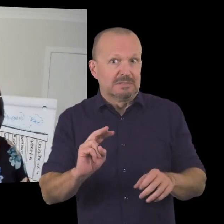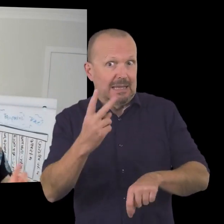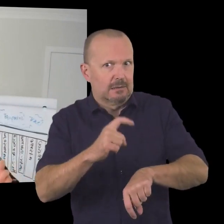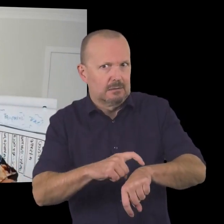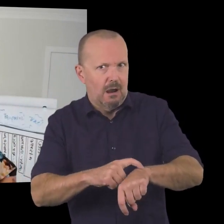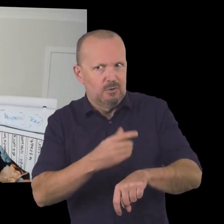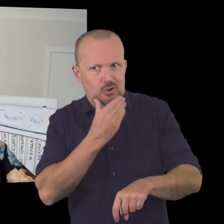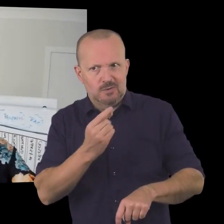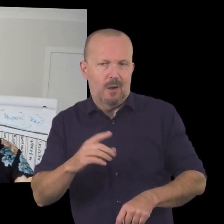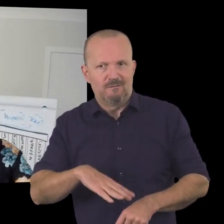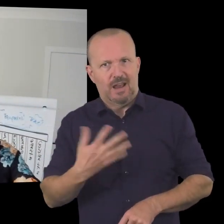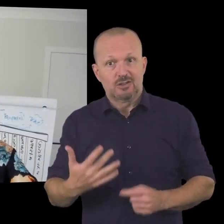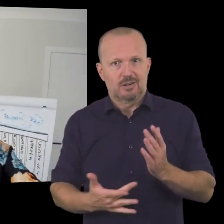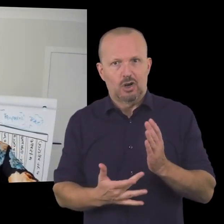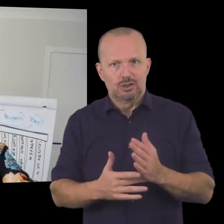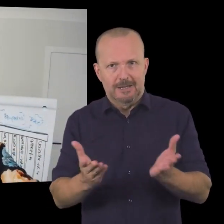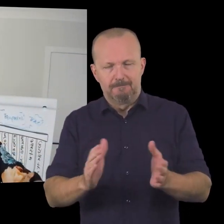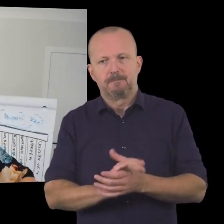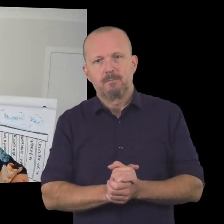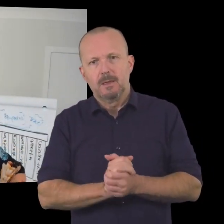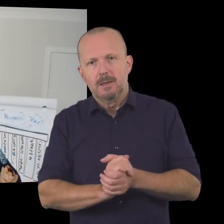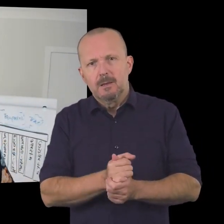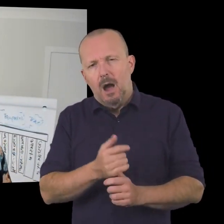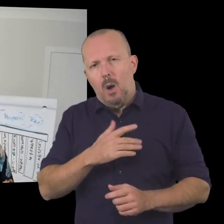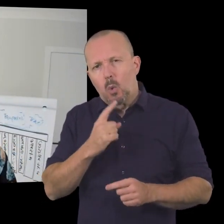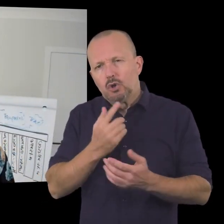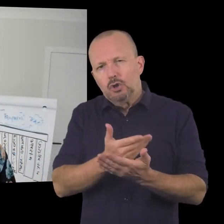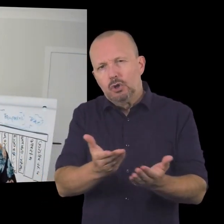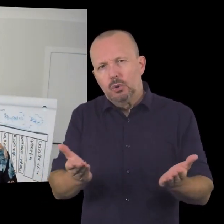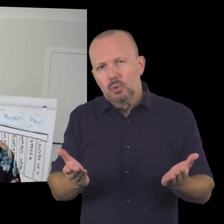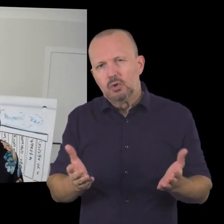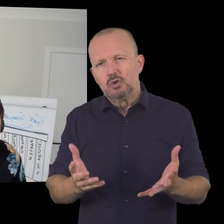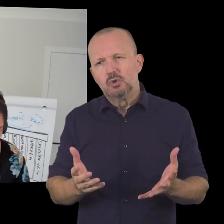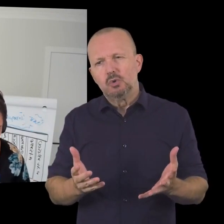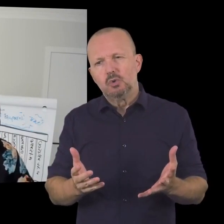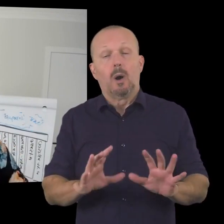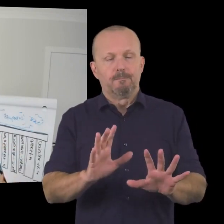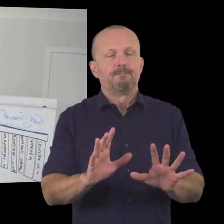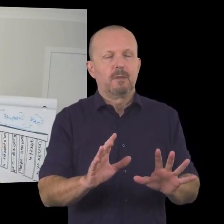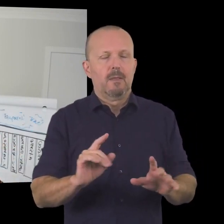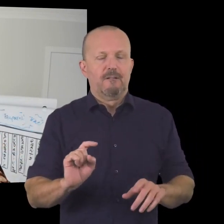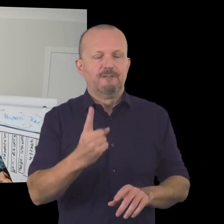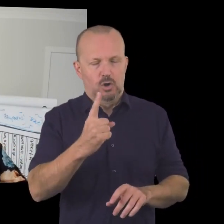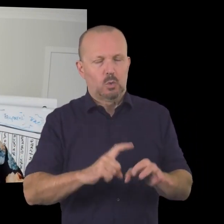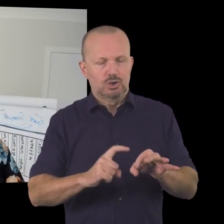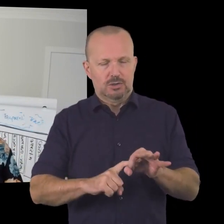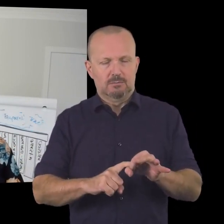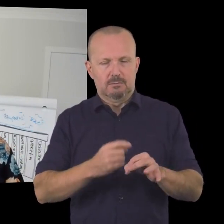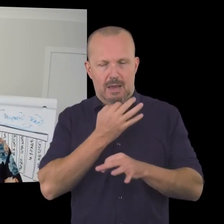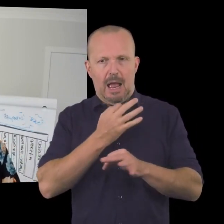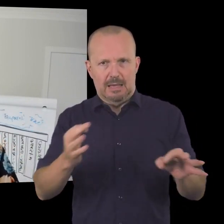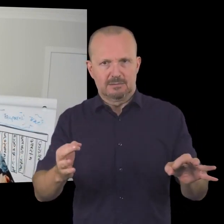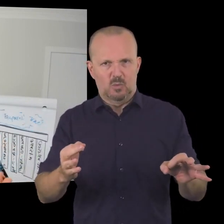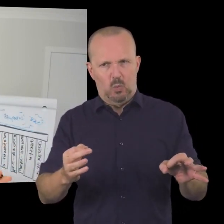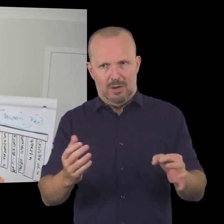so second opportunity to use the awesome was being uh technology i would love you to uh so first poll i